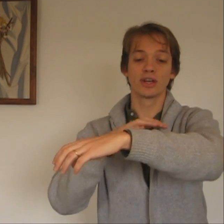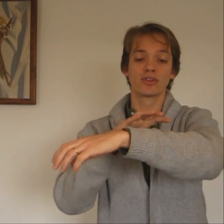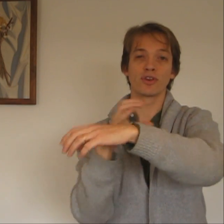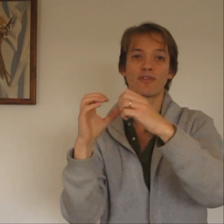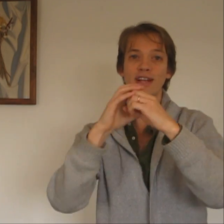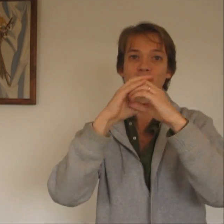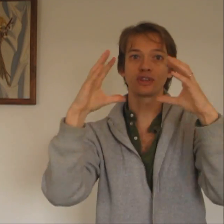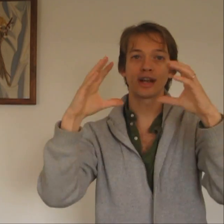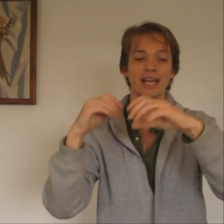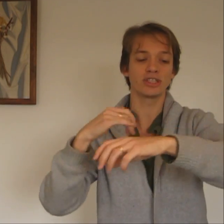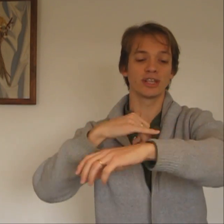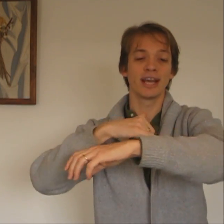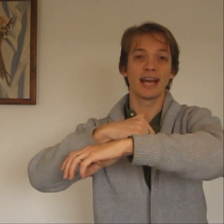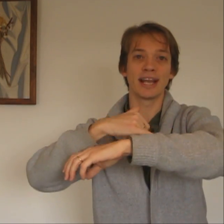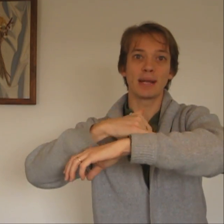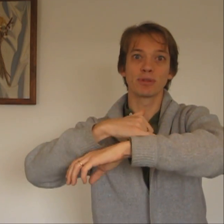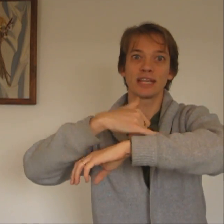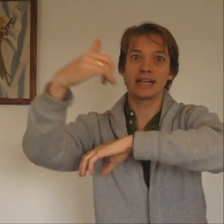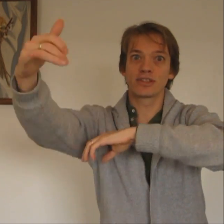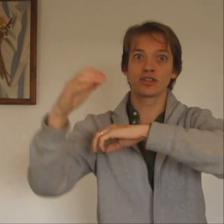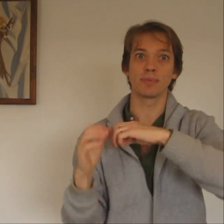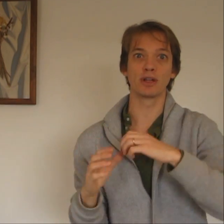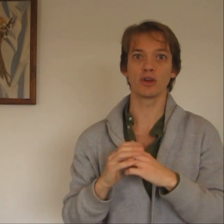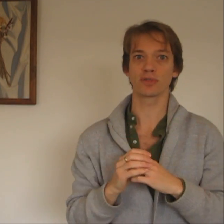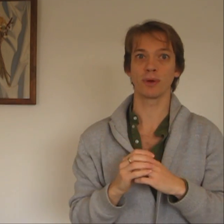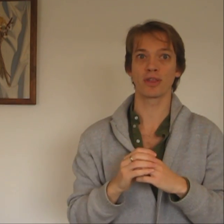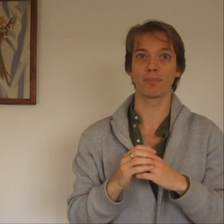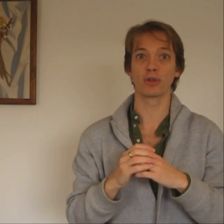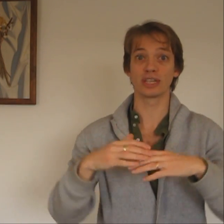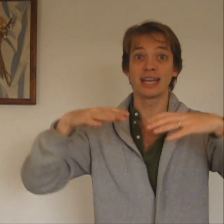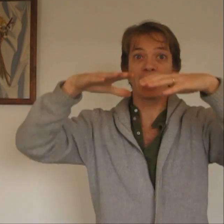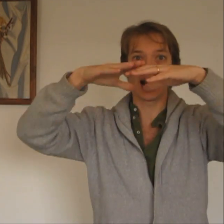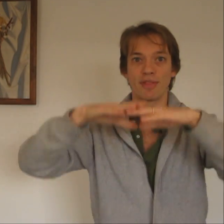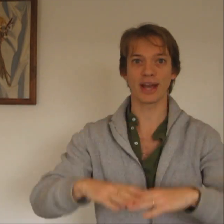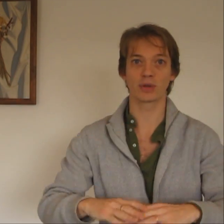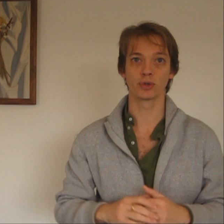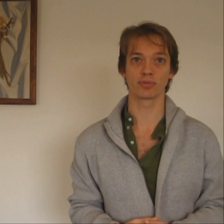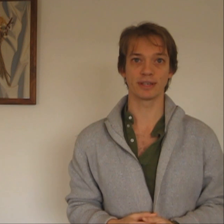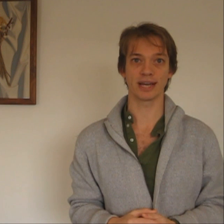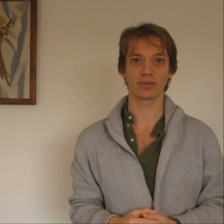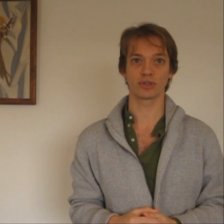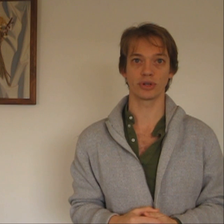So vasodilation enables heat to be lost by the body, and that cools me down too.